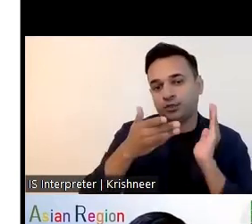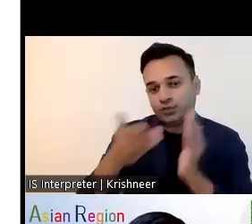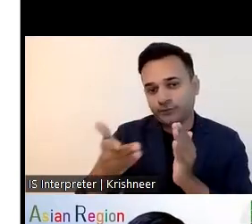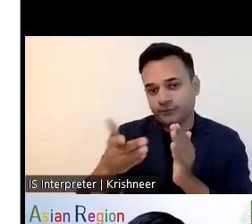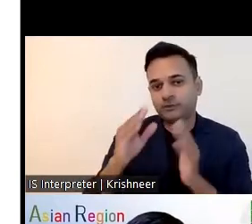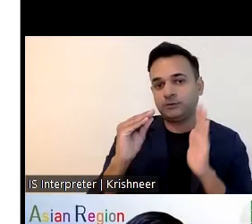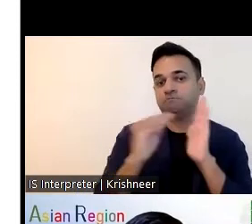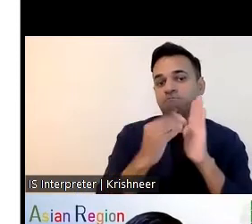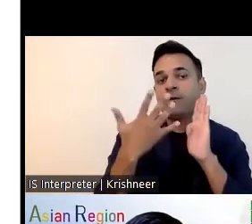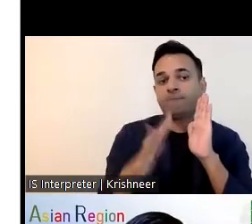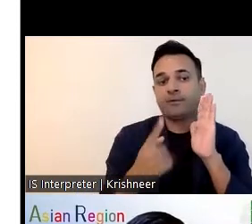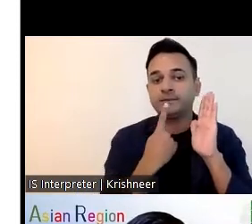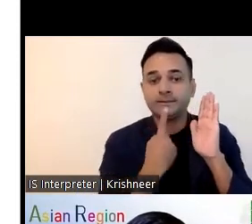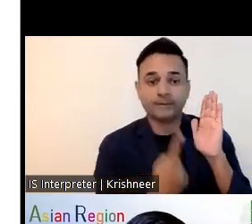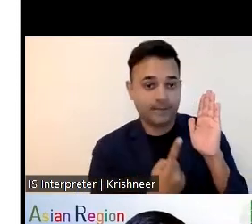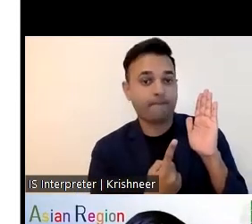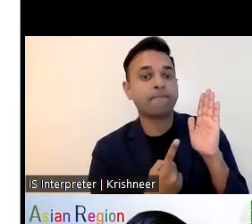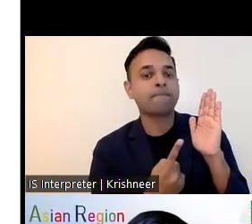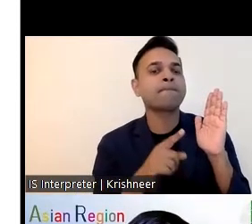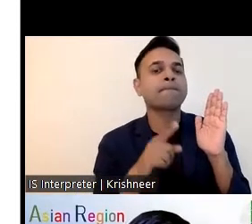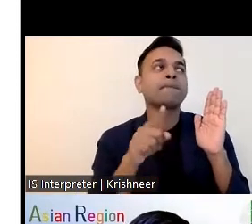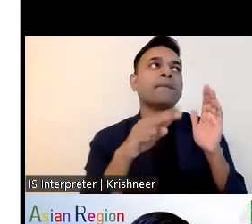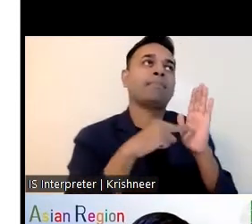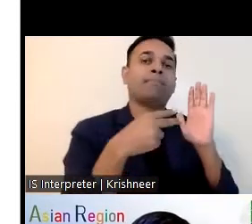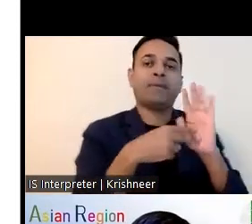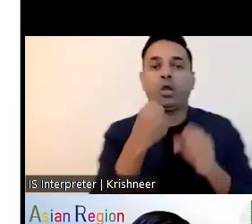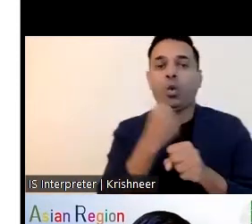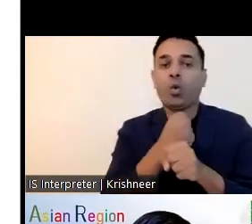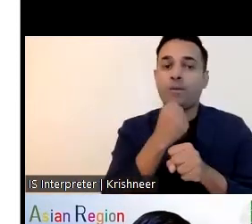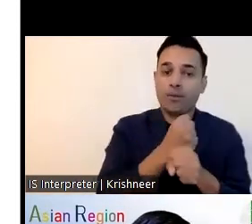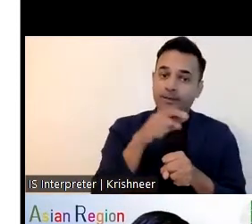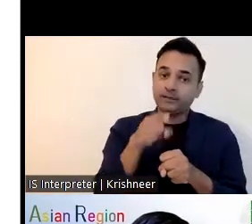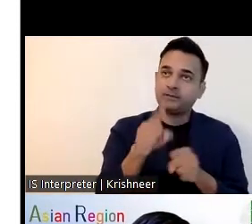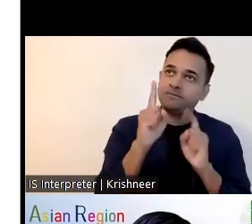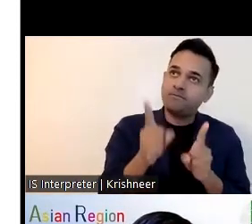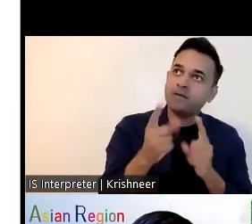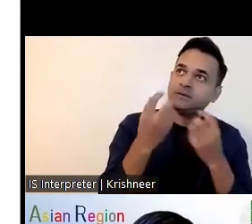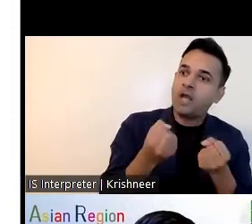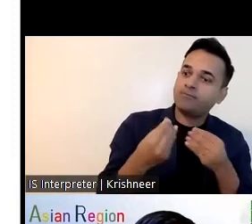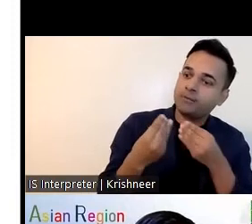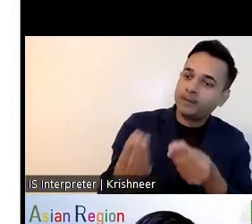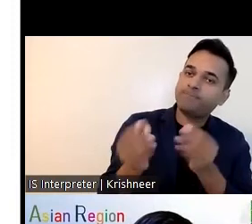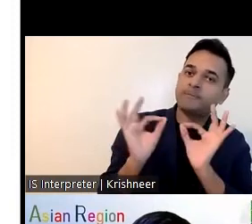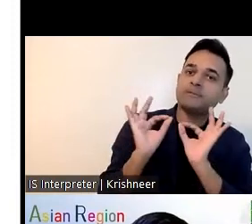insured for persons with disabilities so uh let me share some data but i will not go in detail